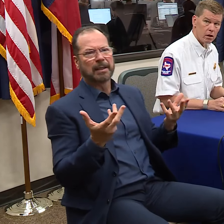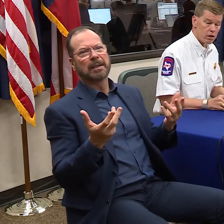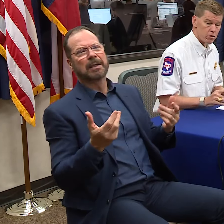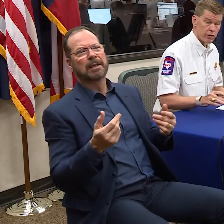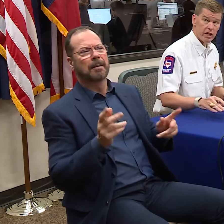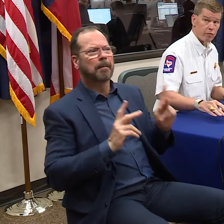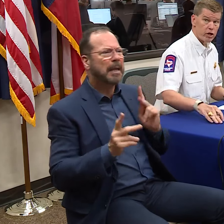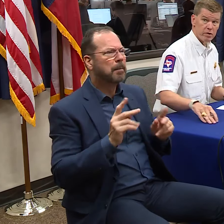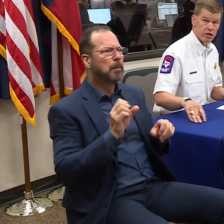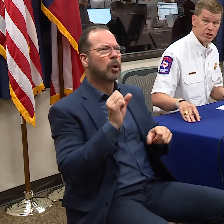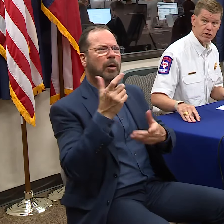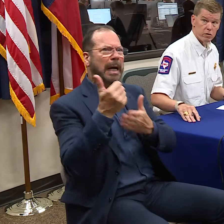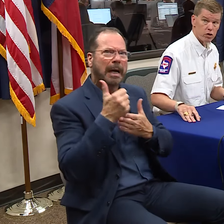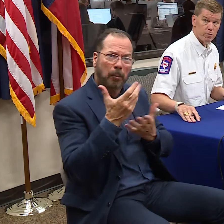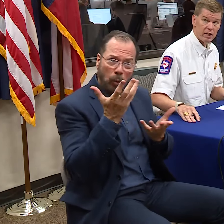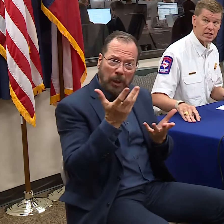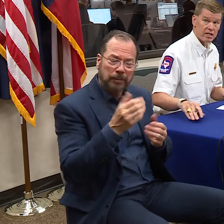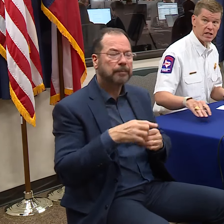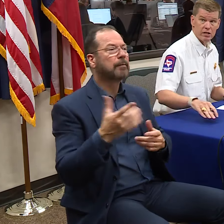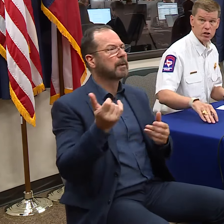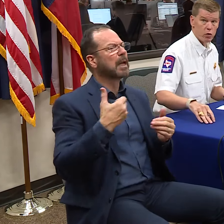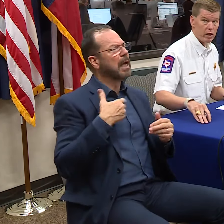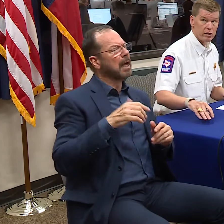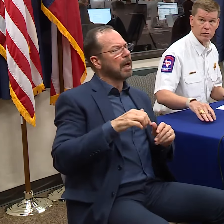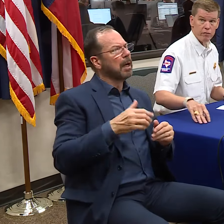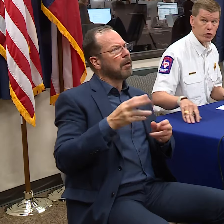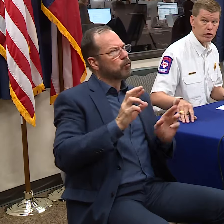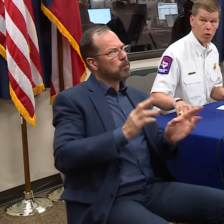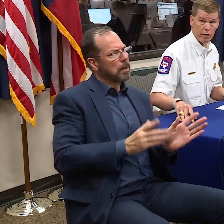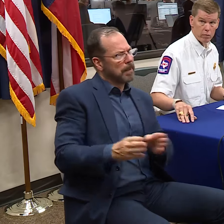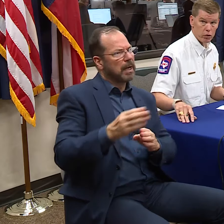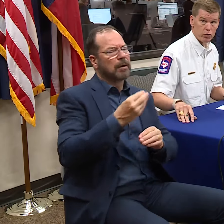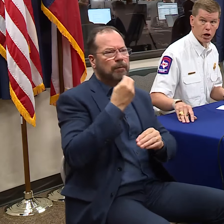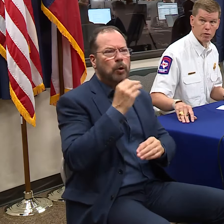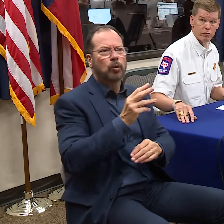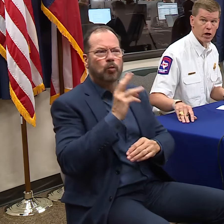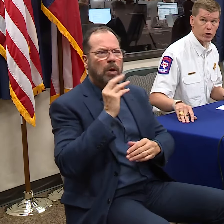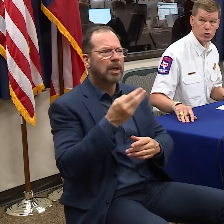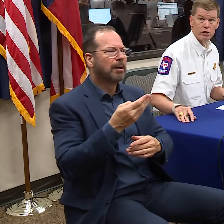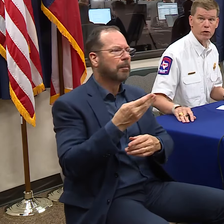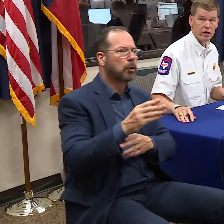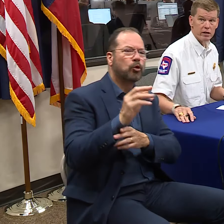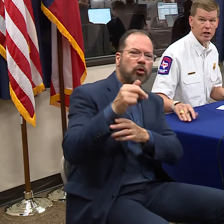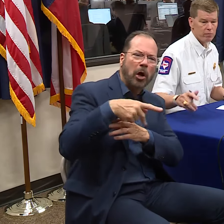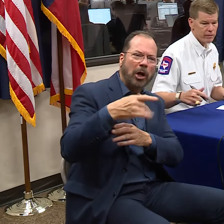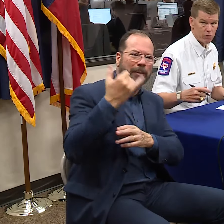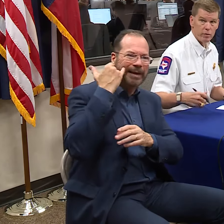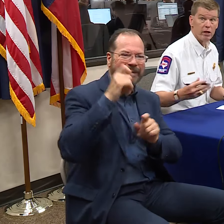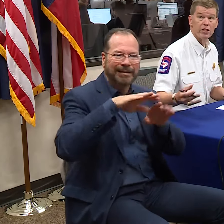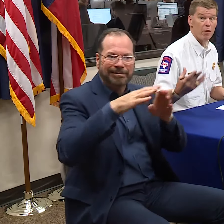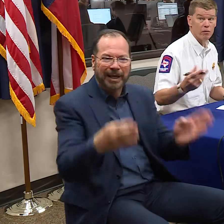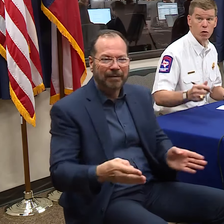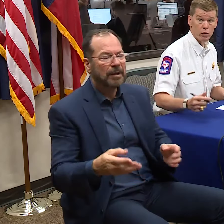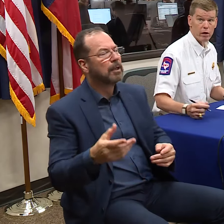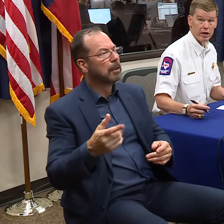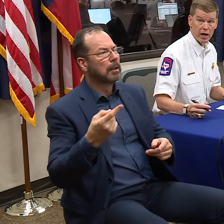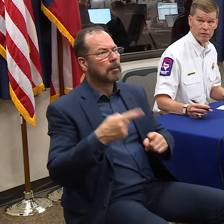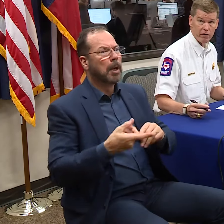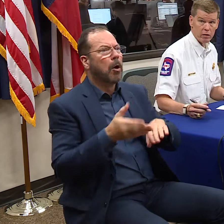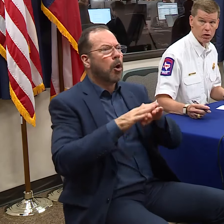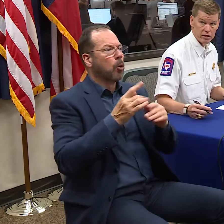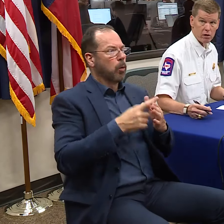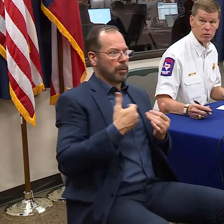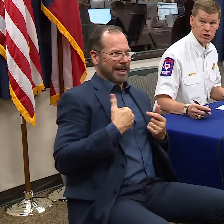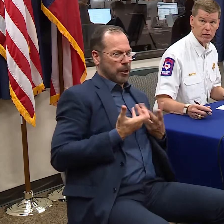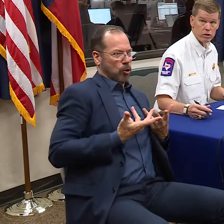manpower. So they have pre-positioned some response assets as well as some food and water and blue tarps for our use if we need them. That will be on top of what we already